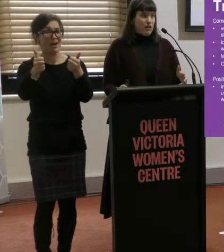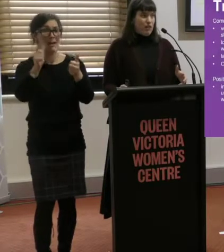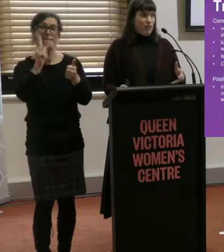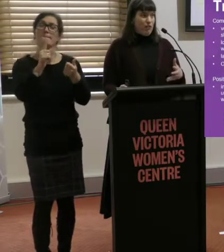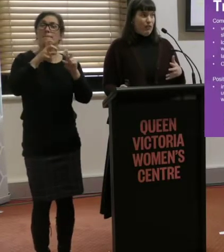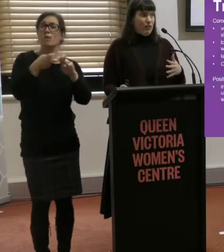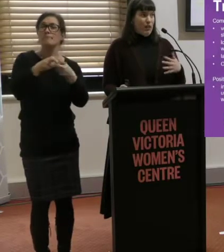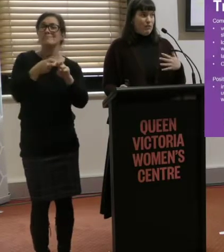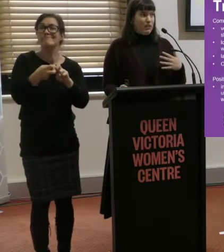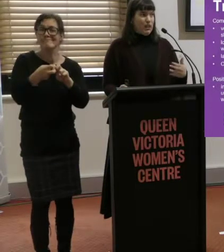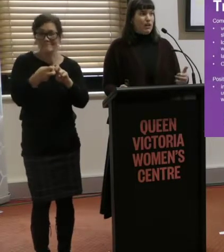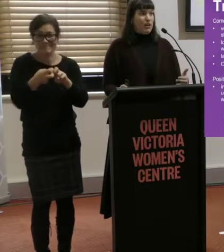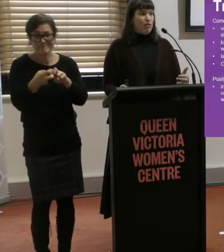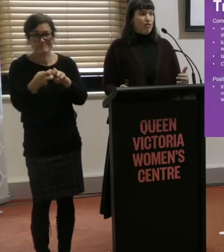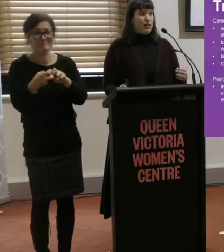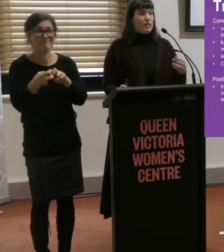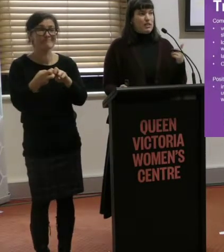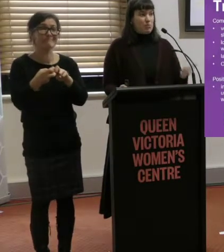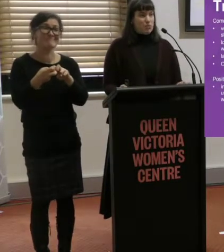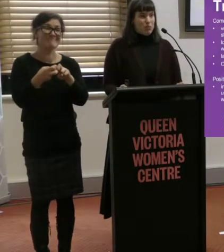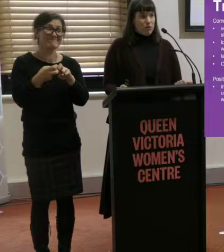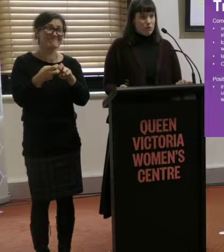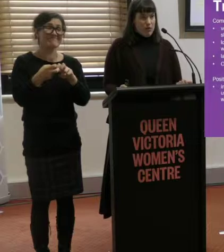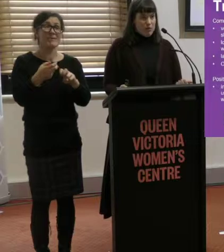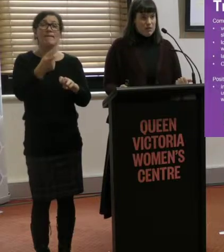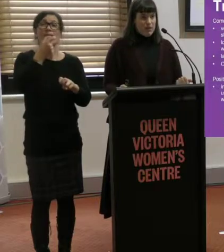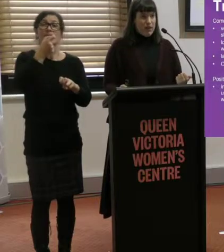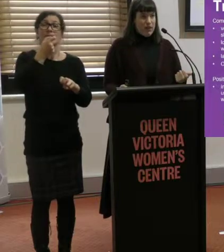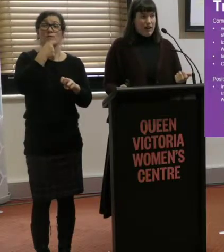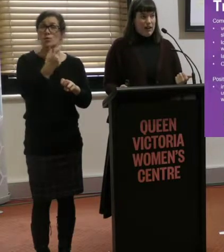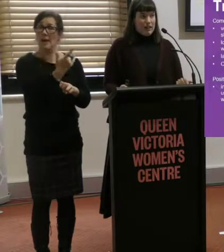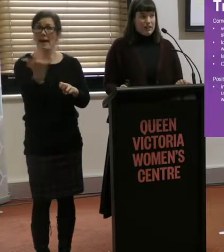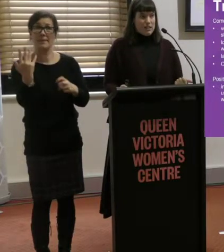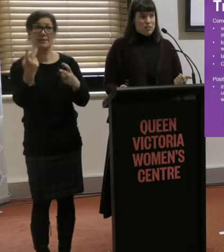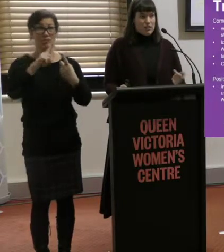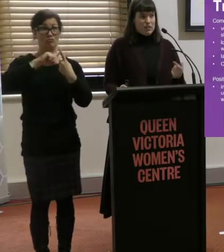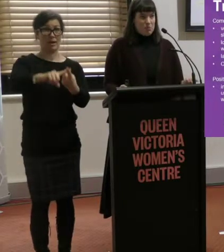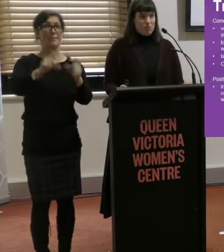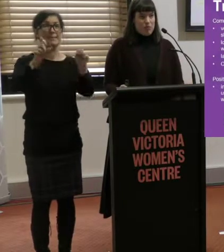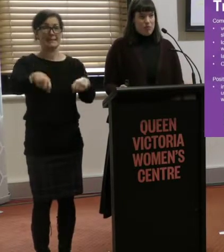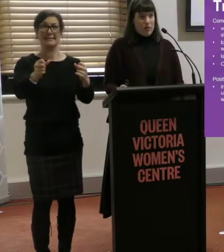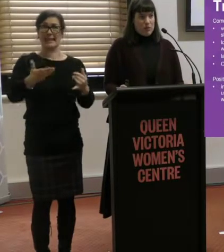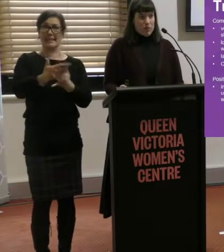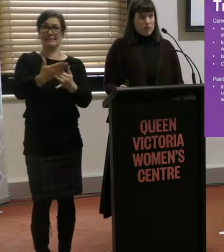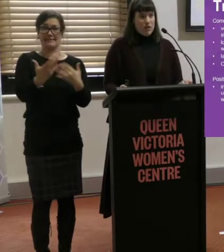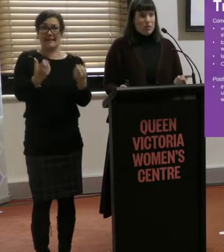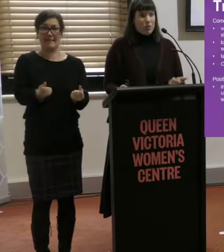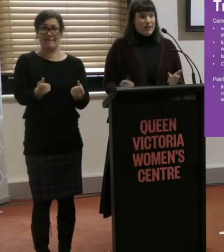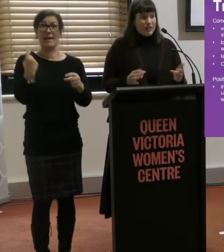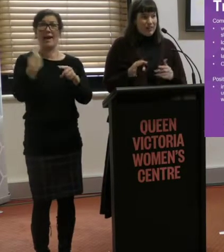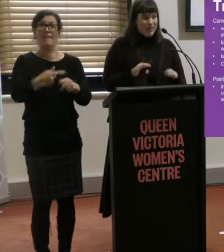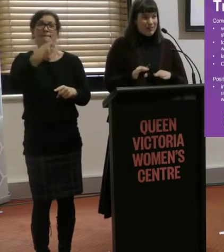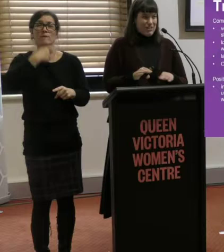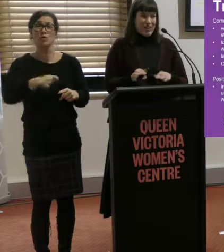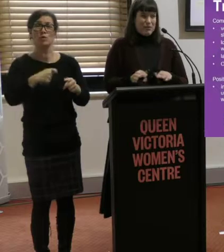Because of the lack of... There's a small number of trams that are accessible and there's a small number of tram stops. So